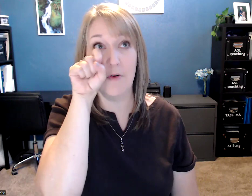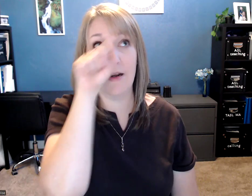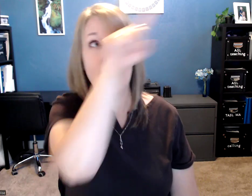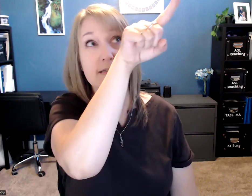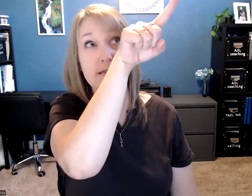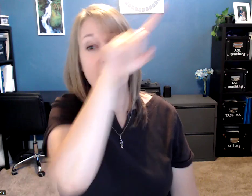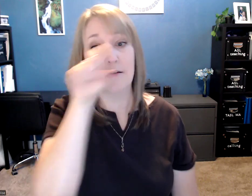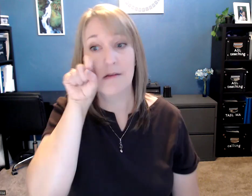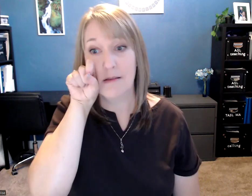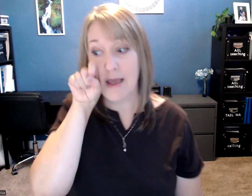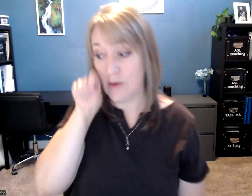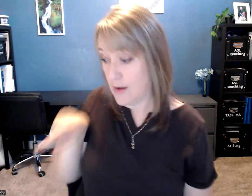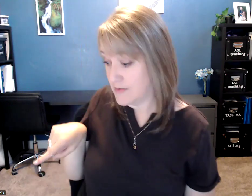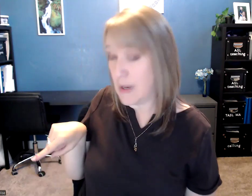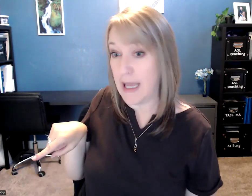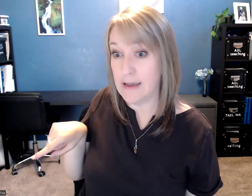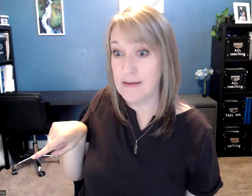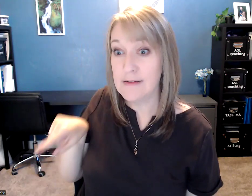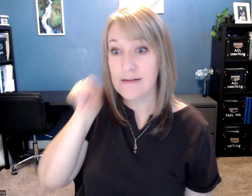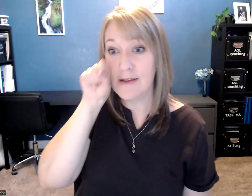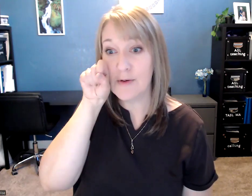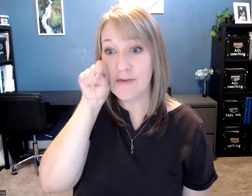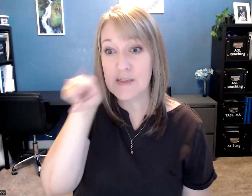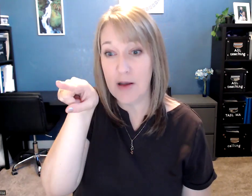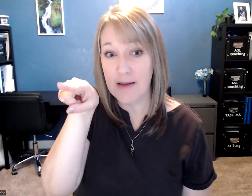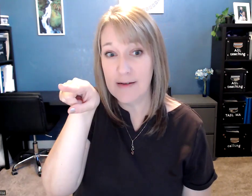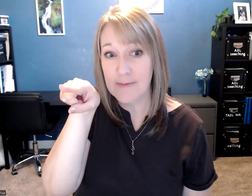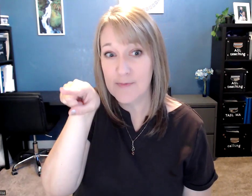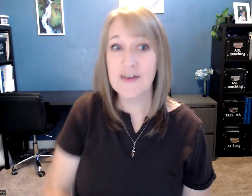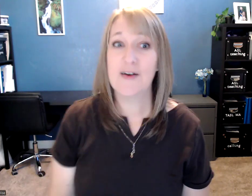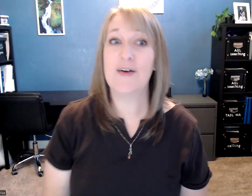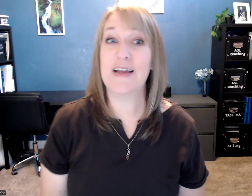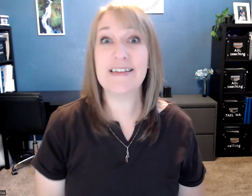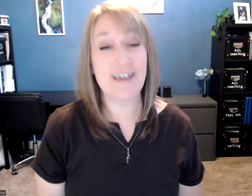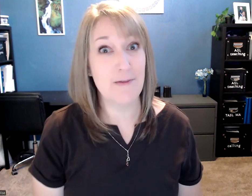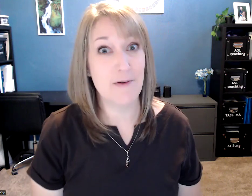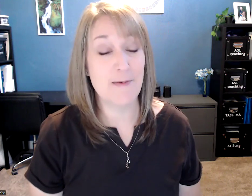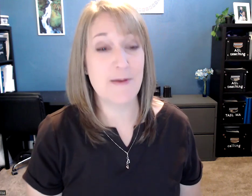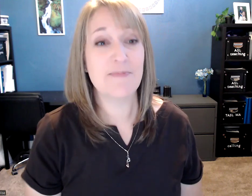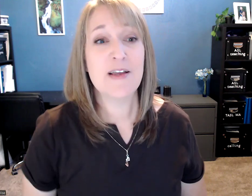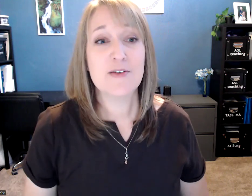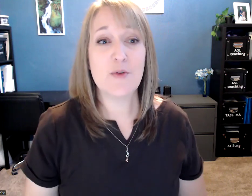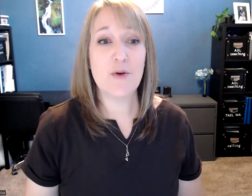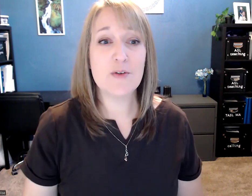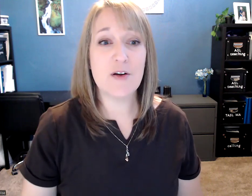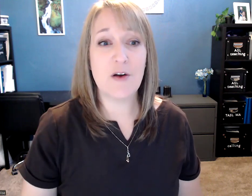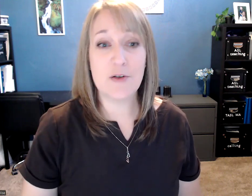it is that you have spied, that you have spotted. All right. That's kind of a fun one. So those are our